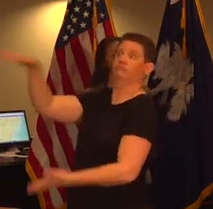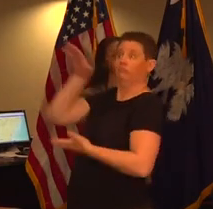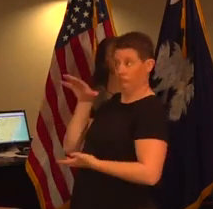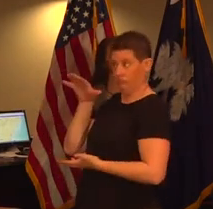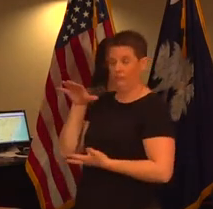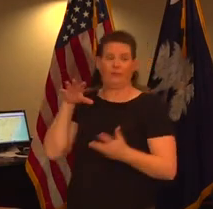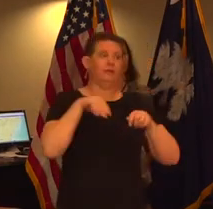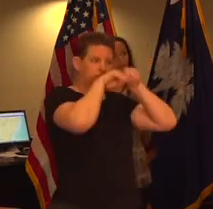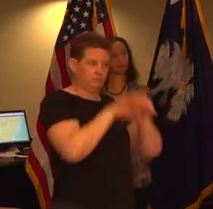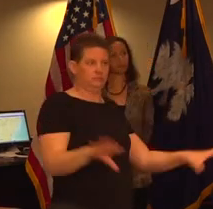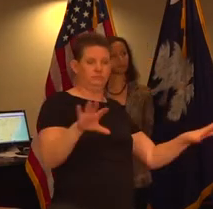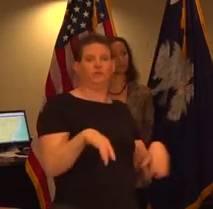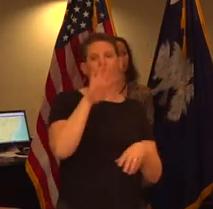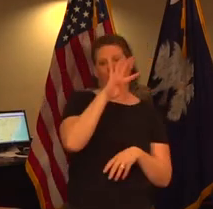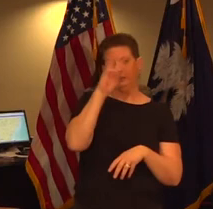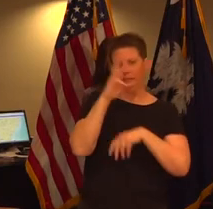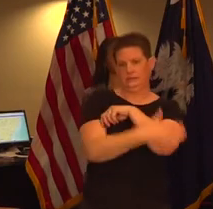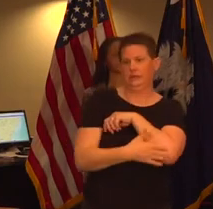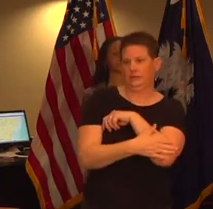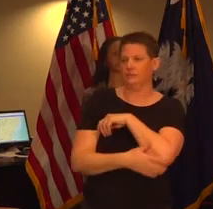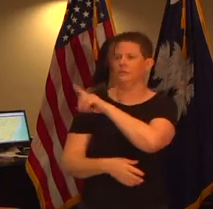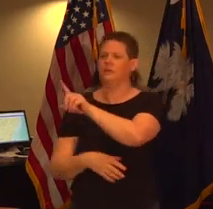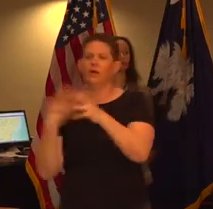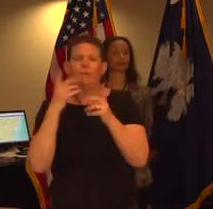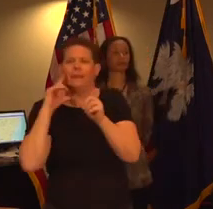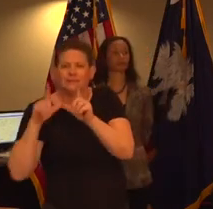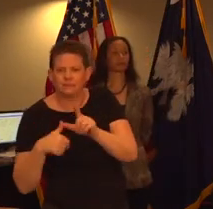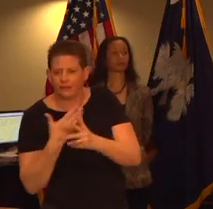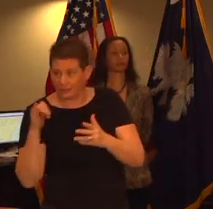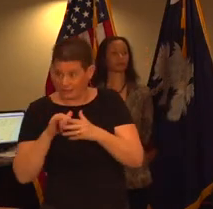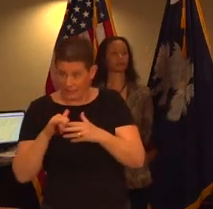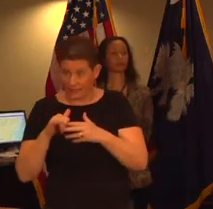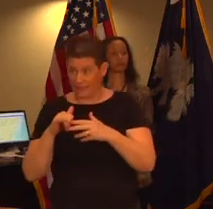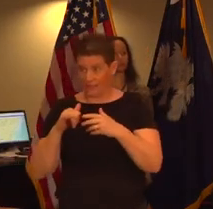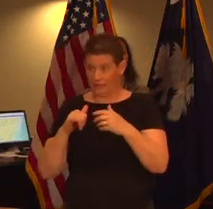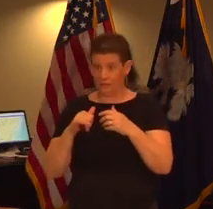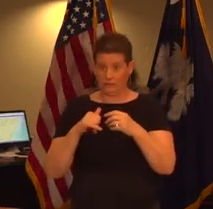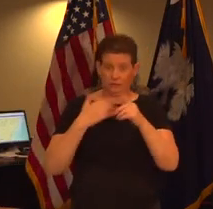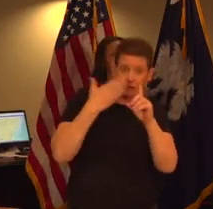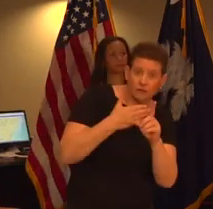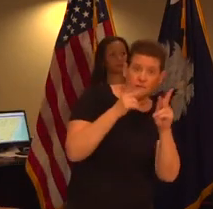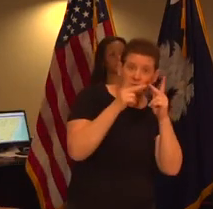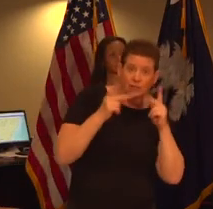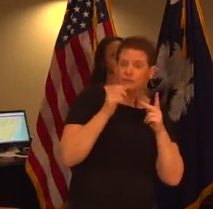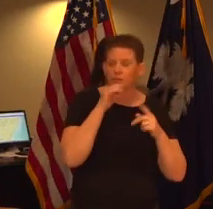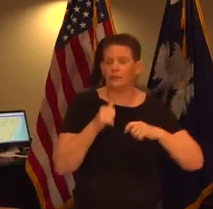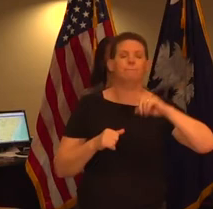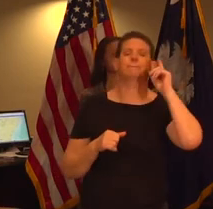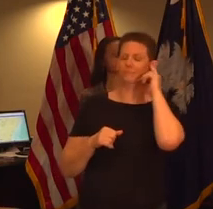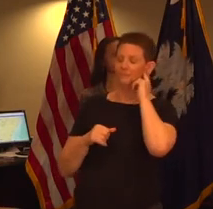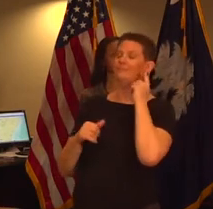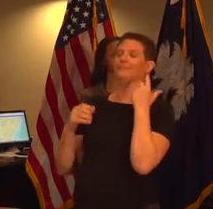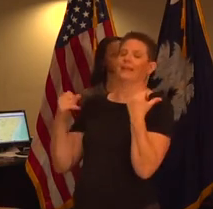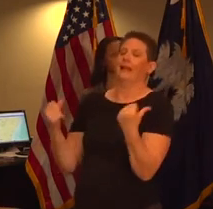distributed out to all 46 counties what about the expired stuff was it specifically going to certain types of facilities or not all of